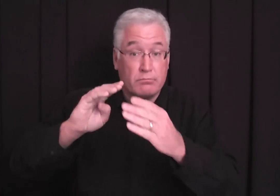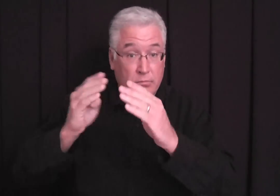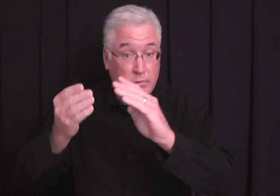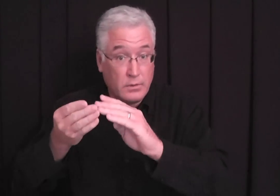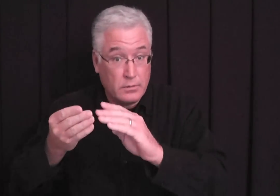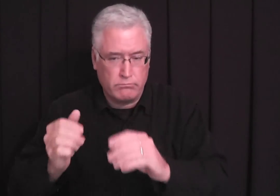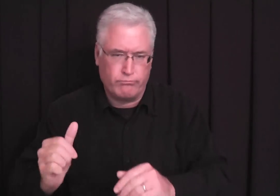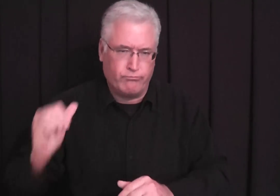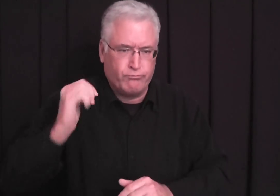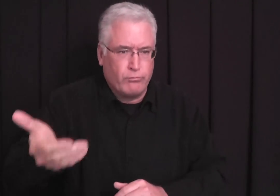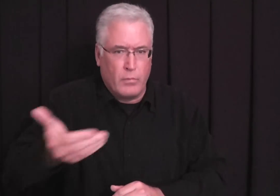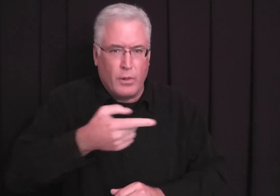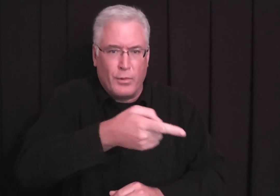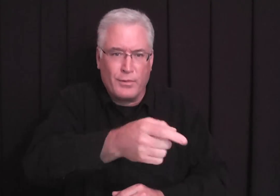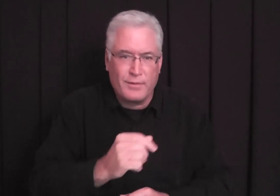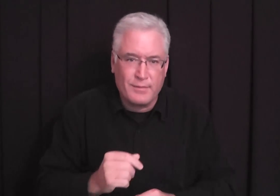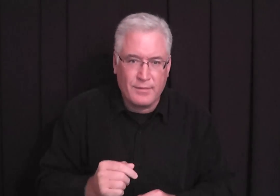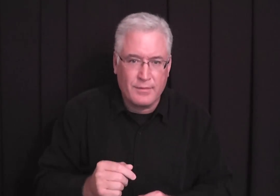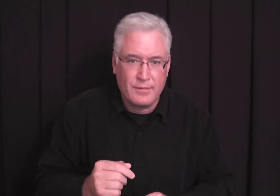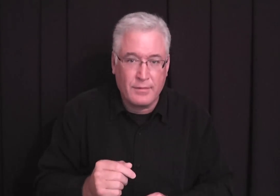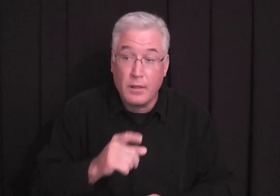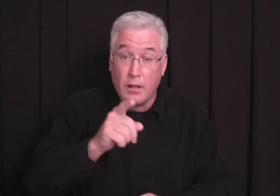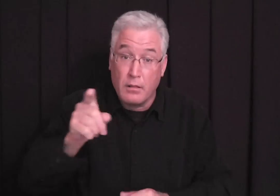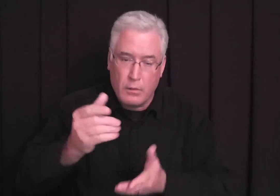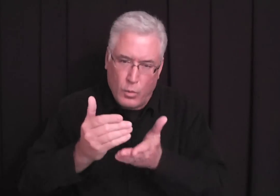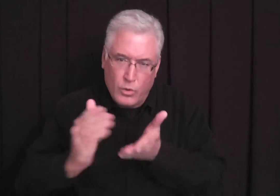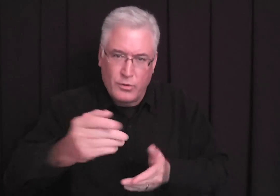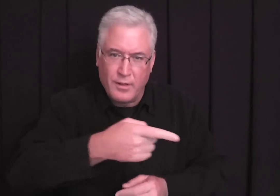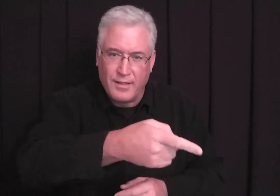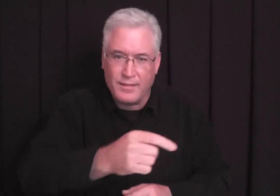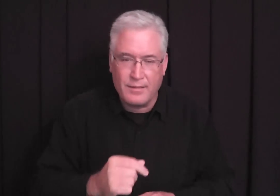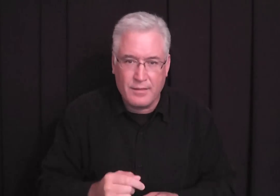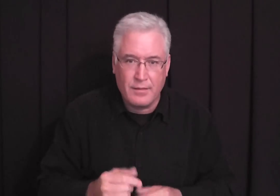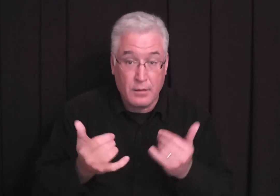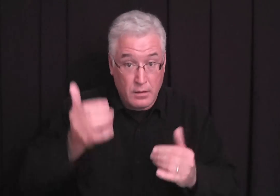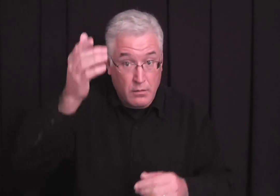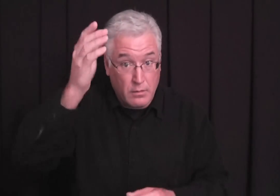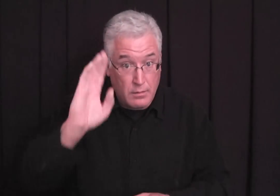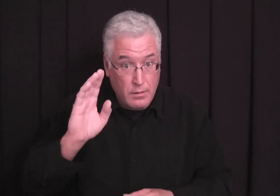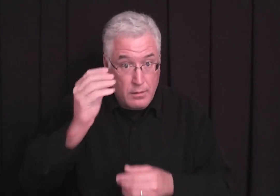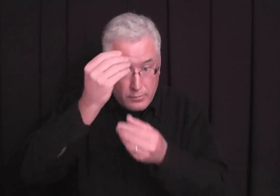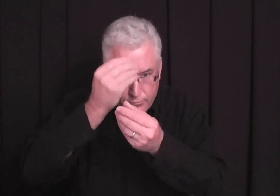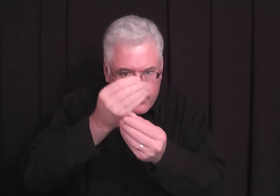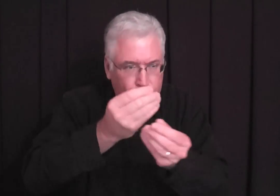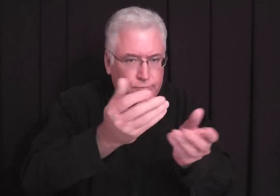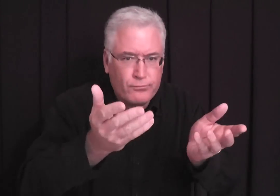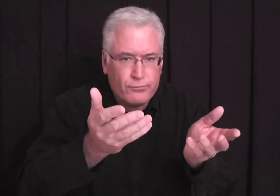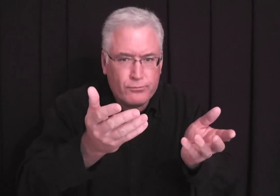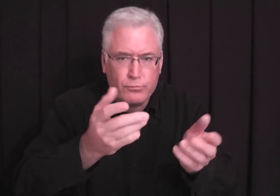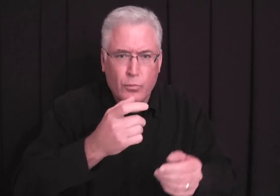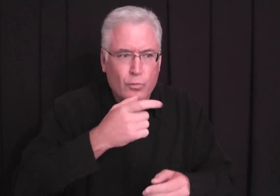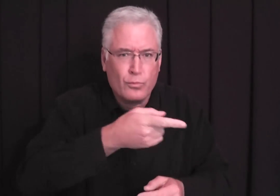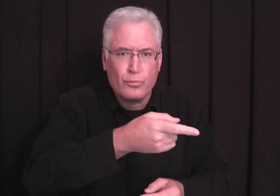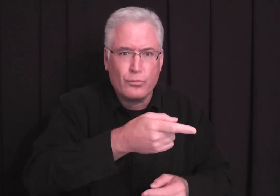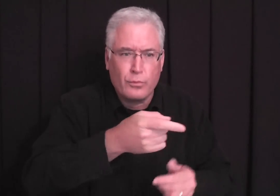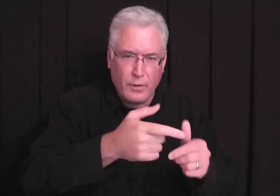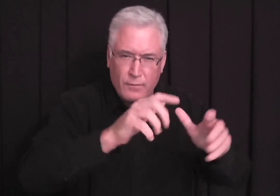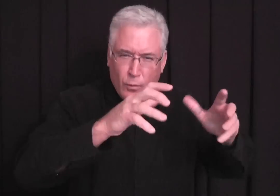People, when they would go into towns, people would refuse to hire them. They would reject these people. But God, he chose this